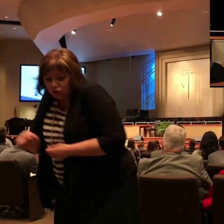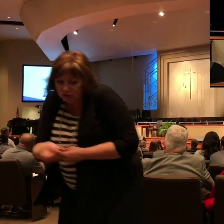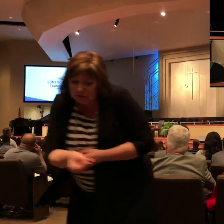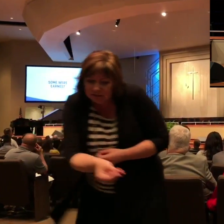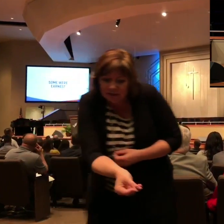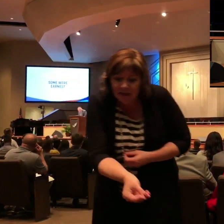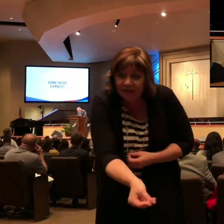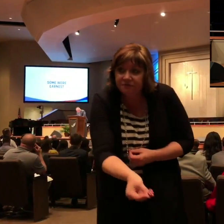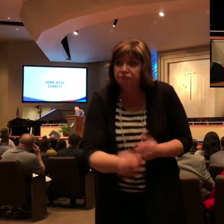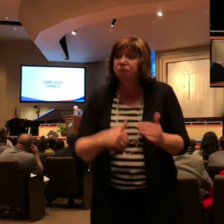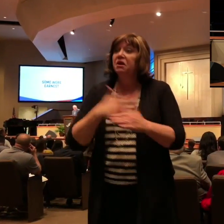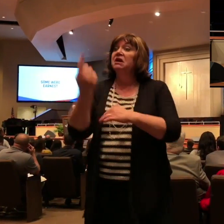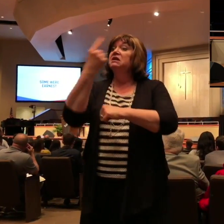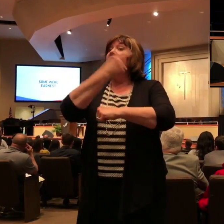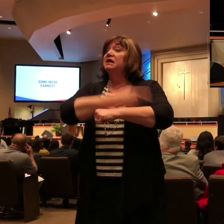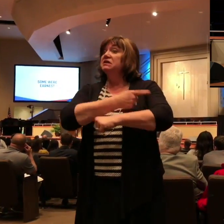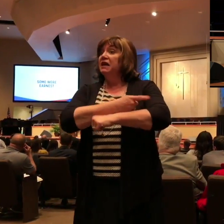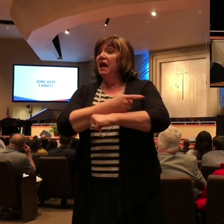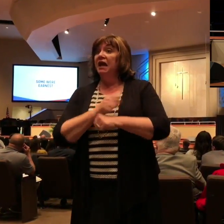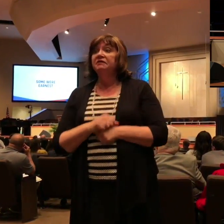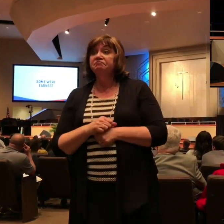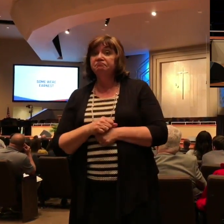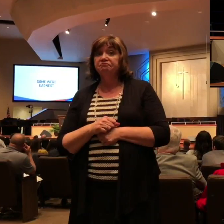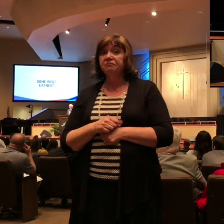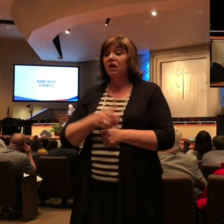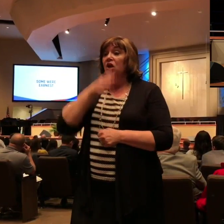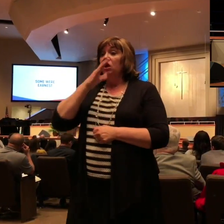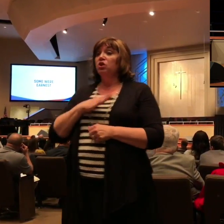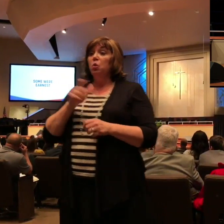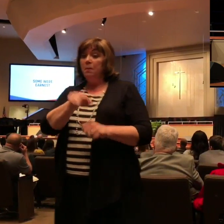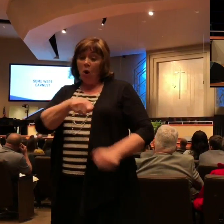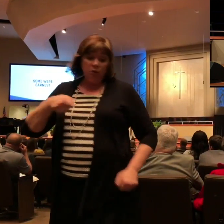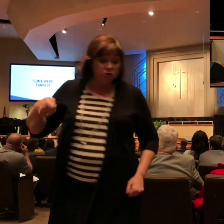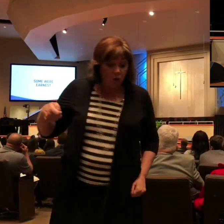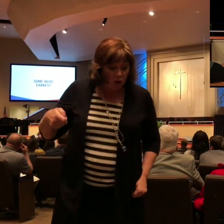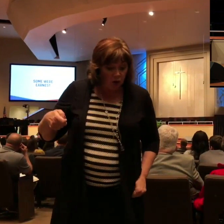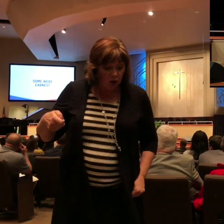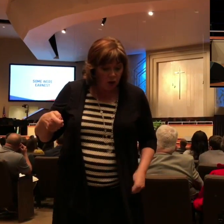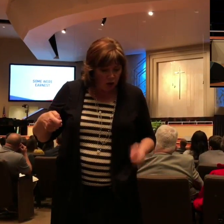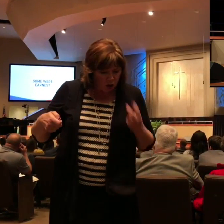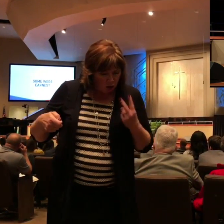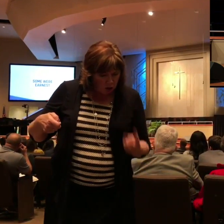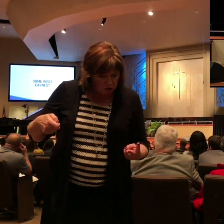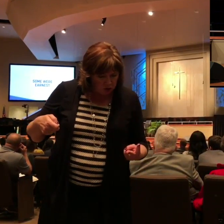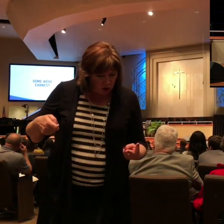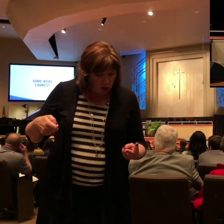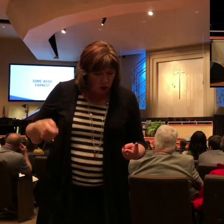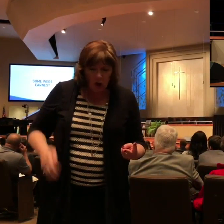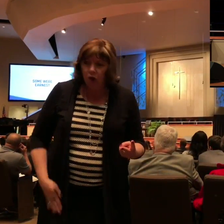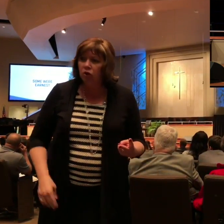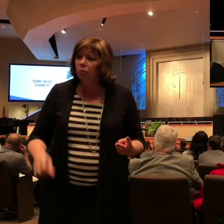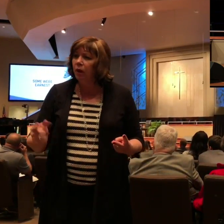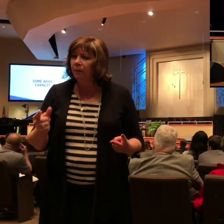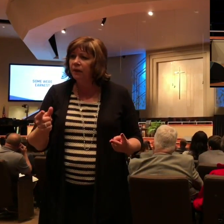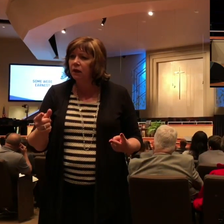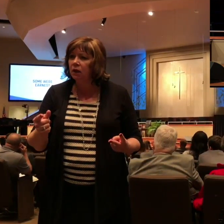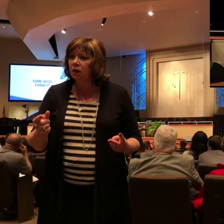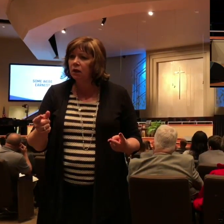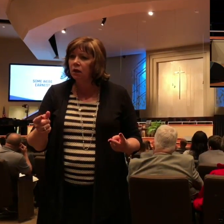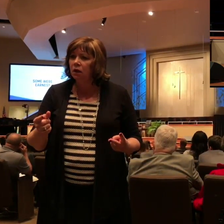Well, the following morning, she was horrified when she came to the door and opened the door and found the puppy sitting there. But this time, wagging his tail, he